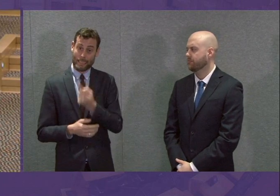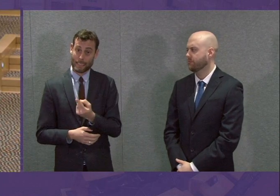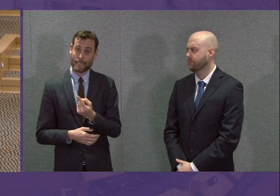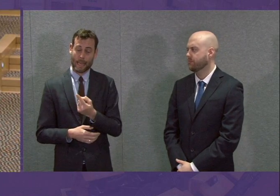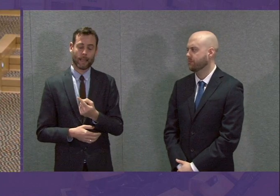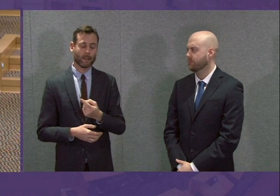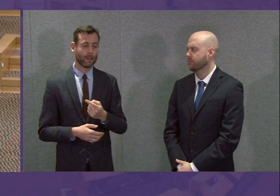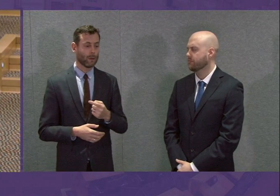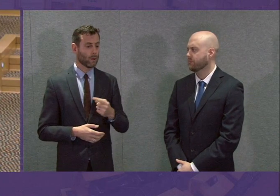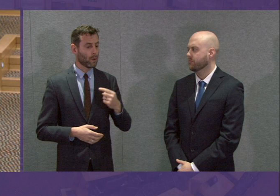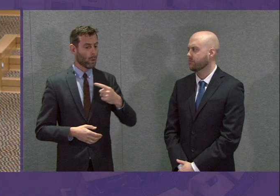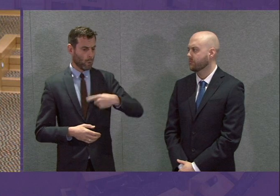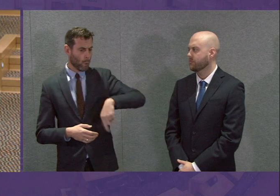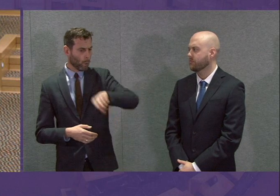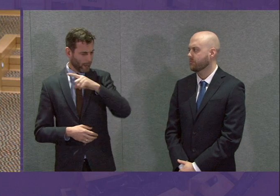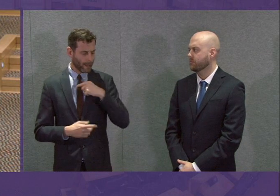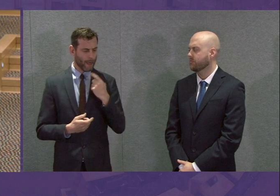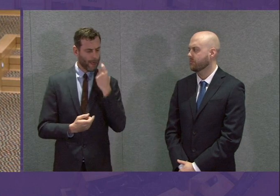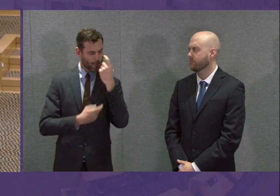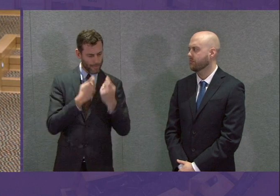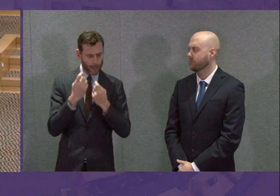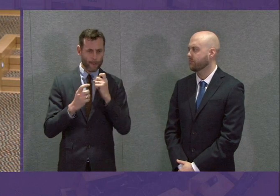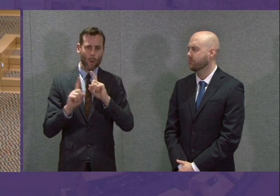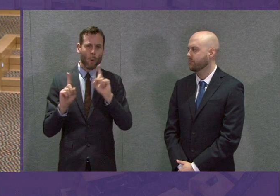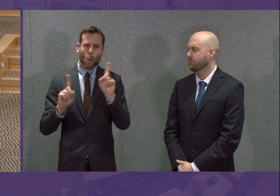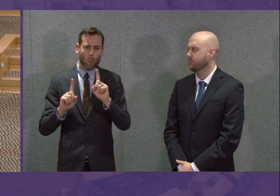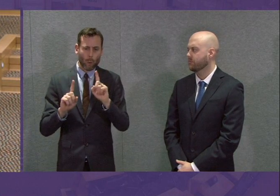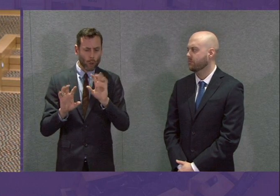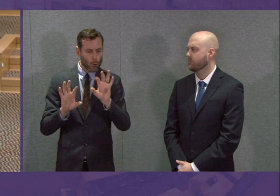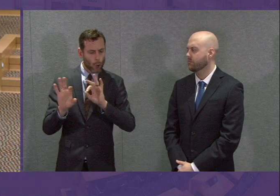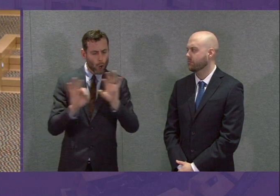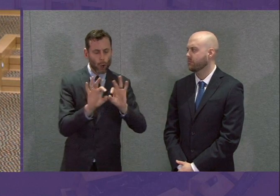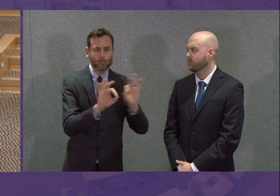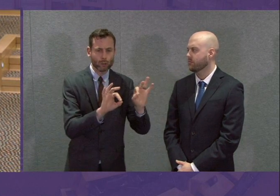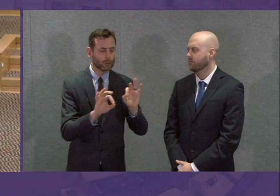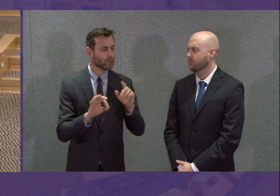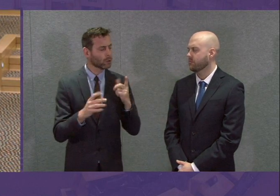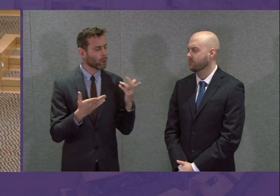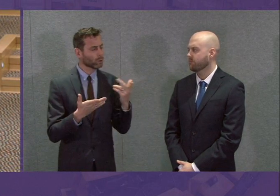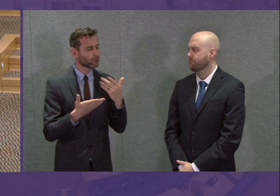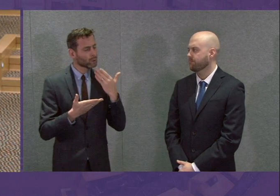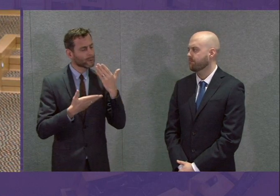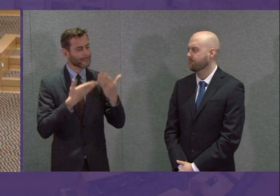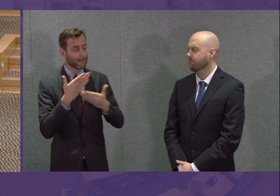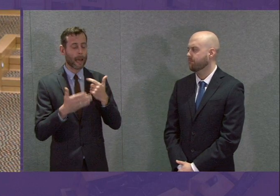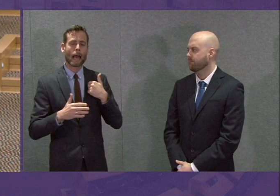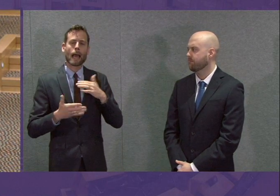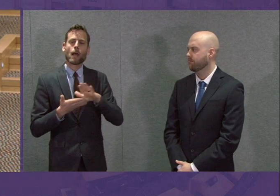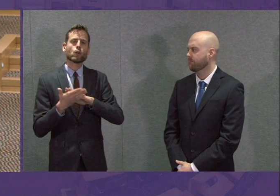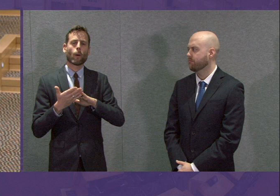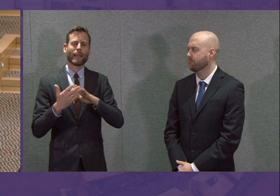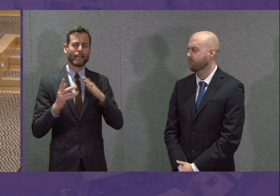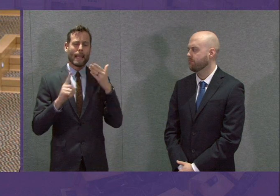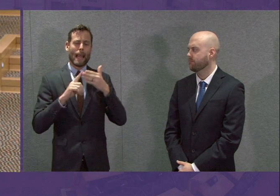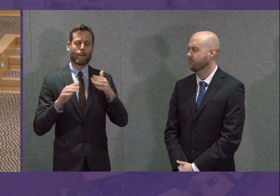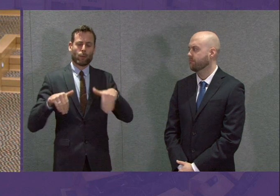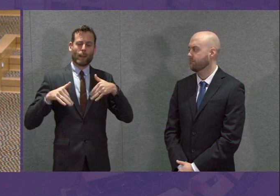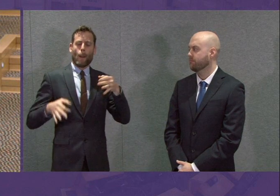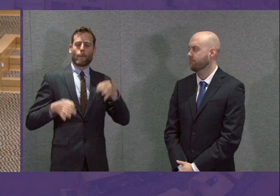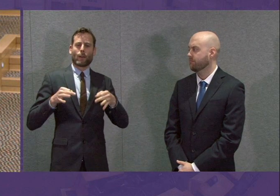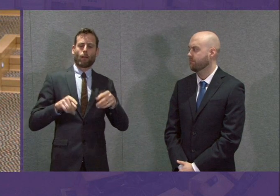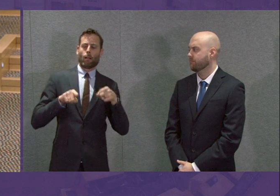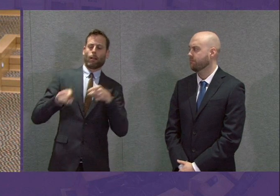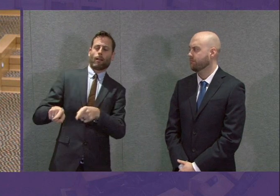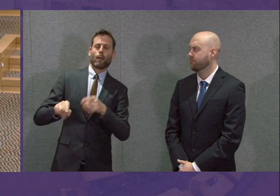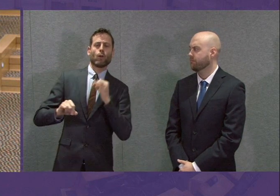of the road. are continuing to look at what more we can do. To put it in context, I should say I'm not trying to be political or criticise the UK Government here. That is not the